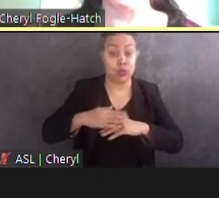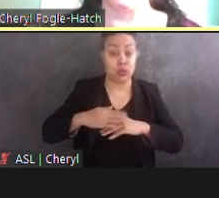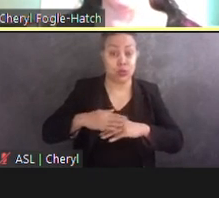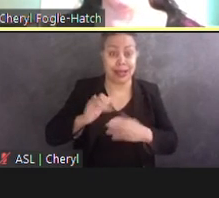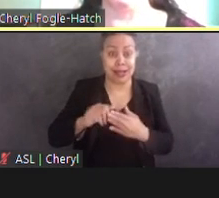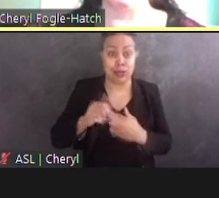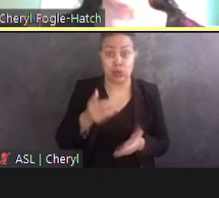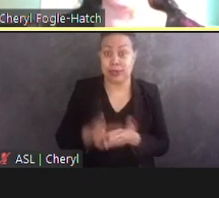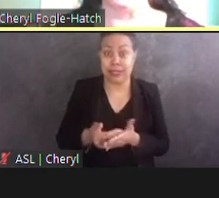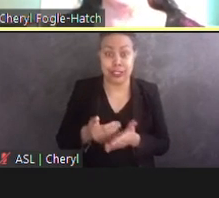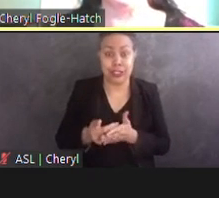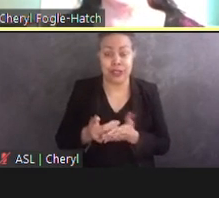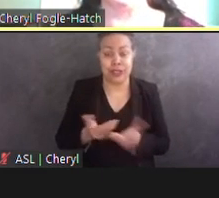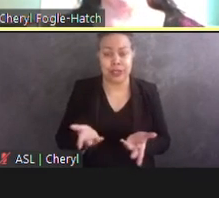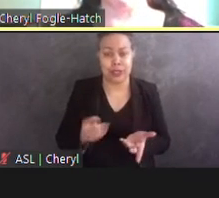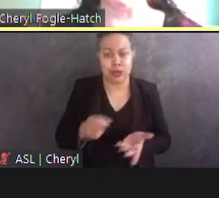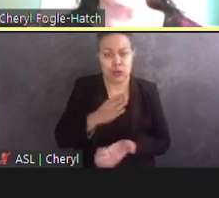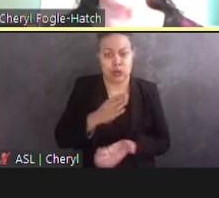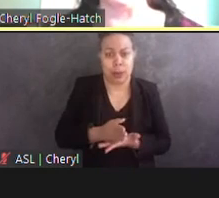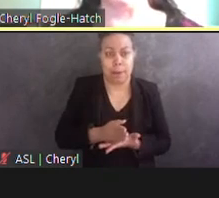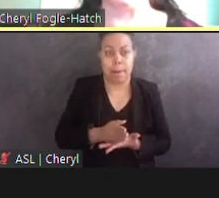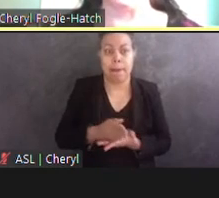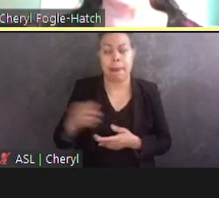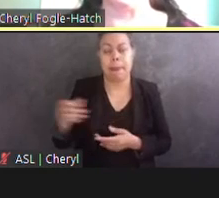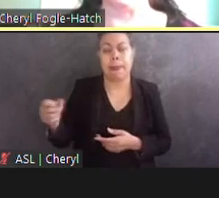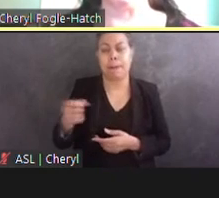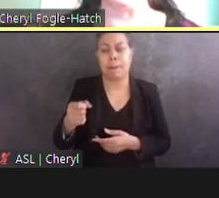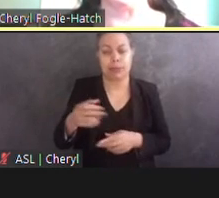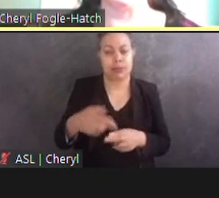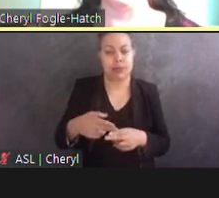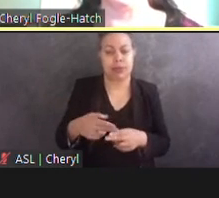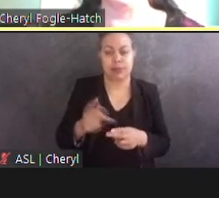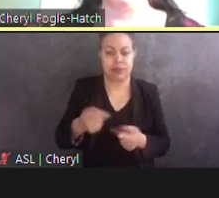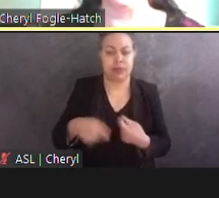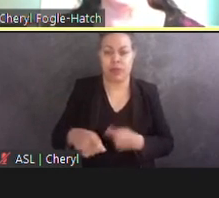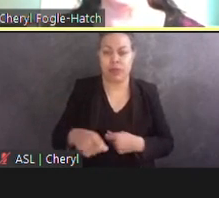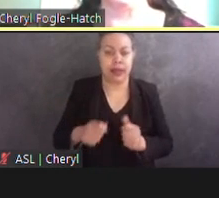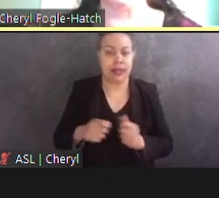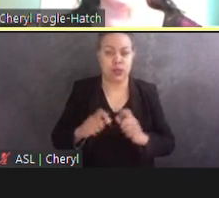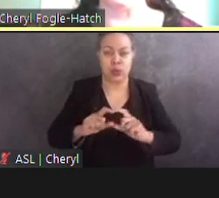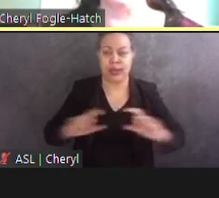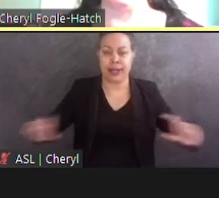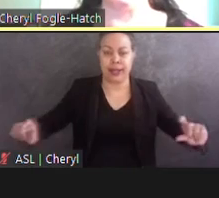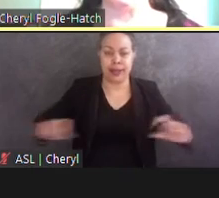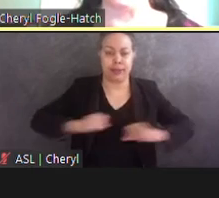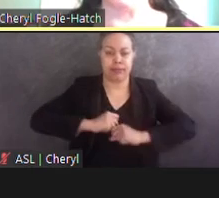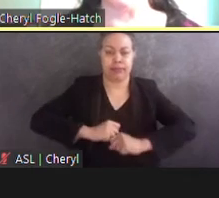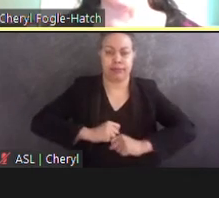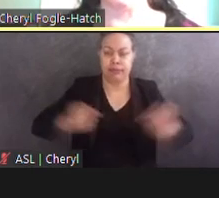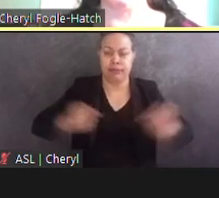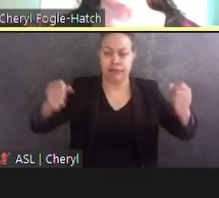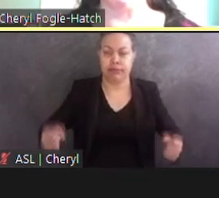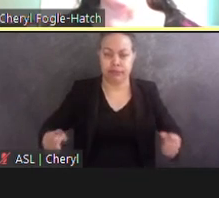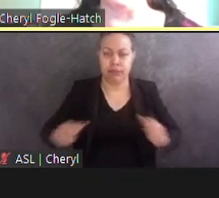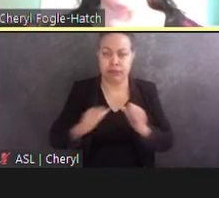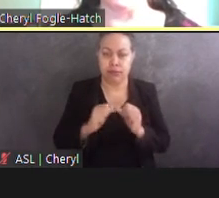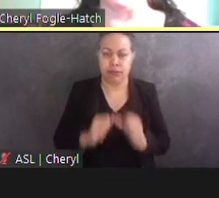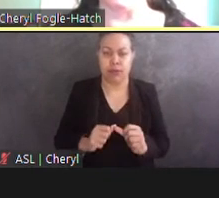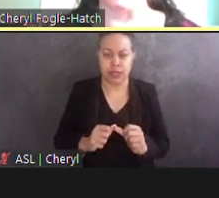The stanchions should be replaced by a guard rail. Posts drilled into the sidewalk would be cane detectable.